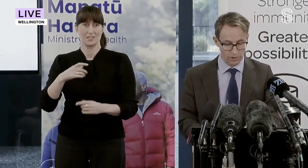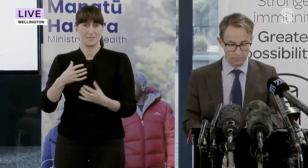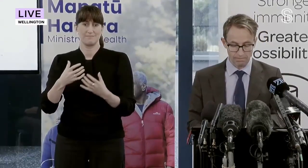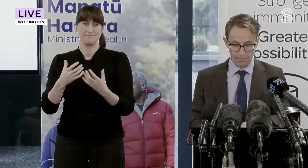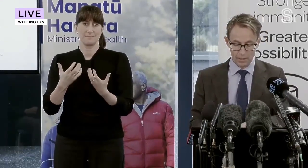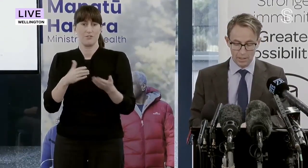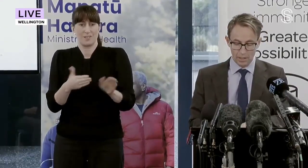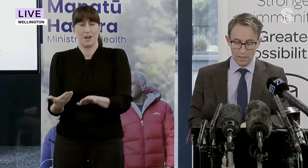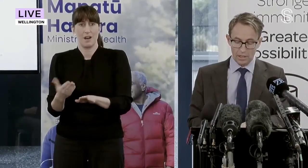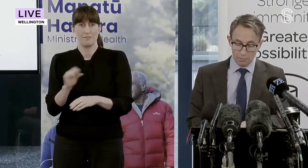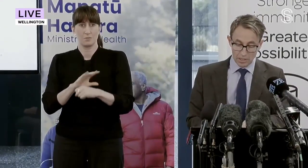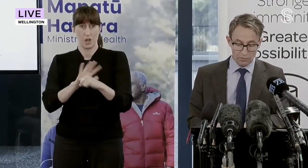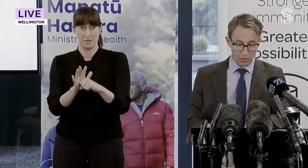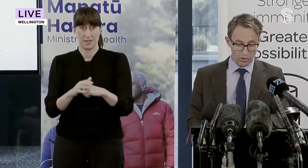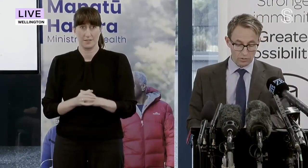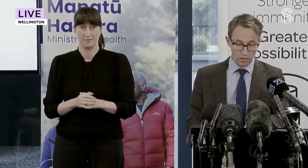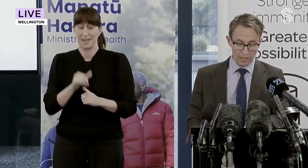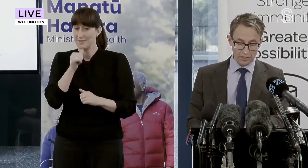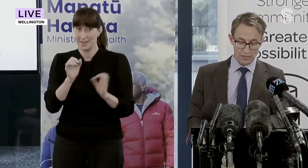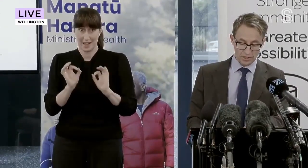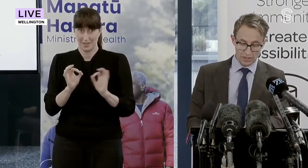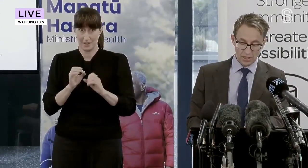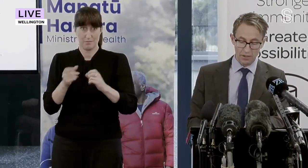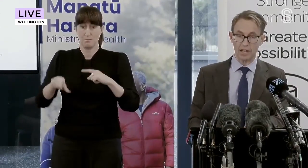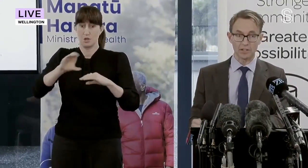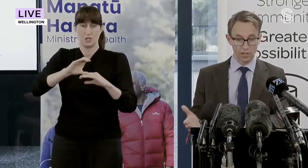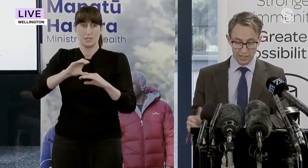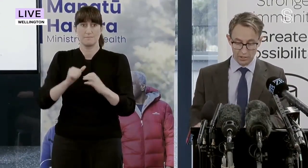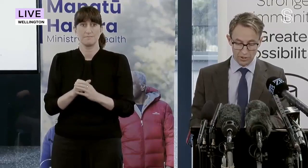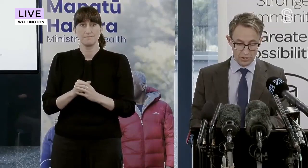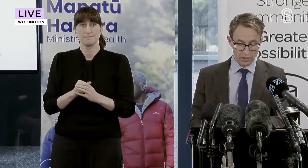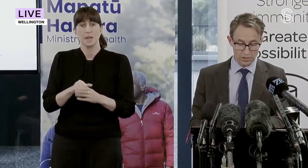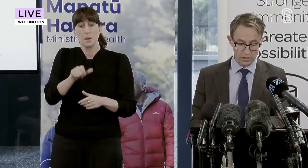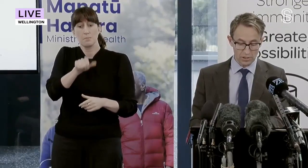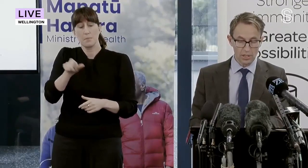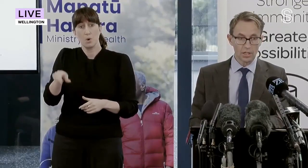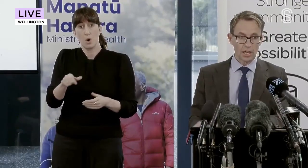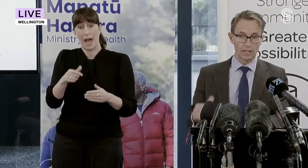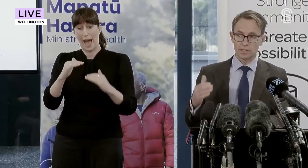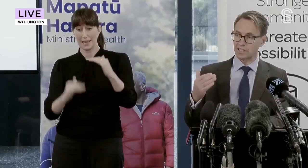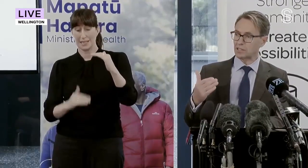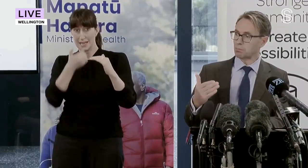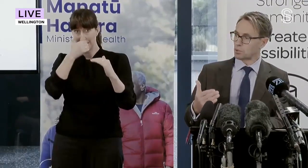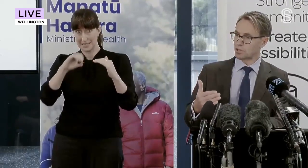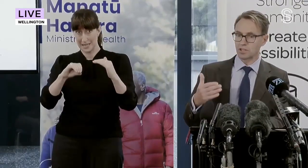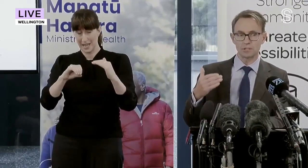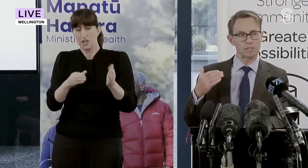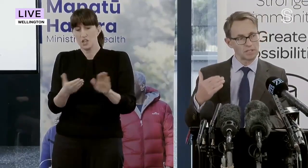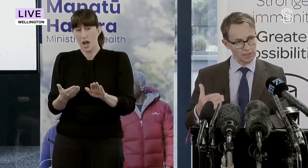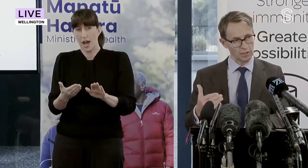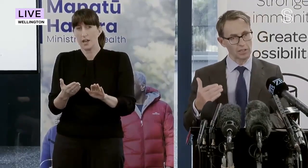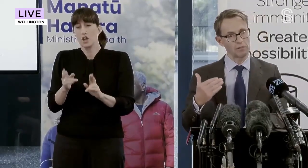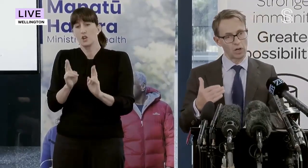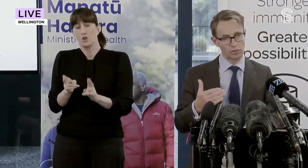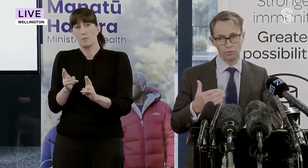who's boosted. Now, many of those who have died under 60 have had underlying health conditions, and getting boosted is